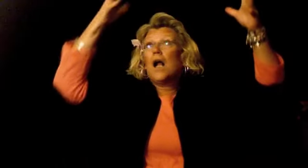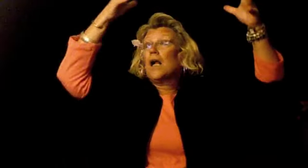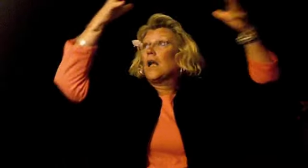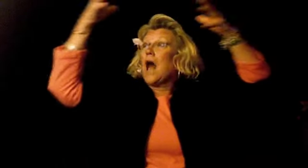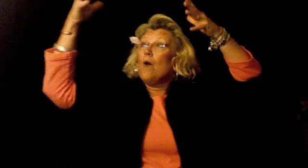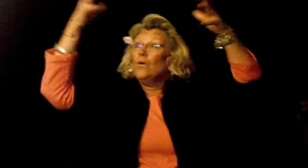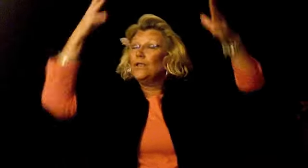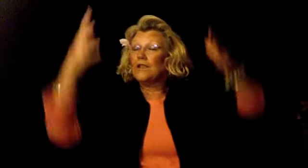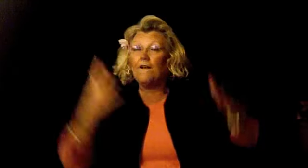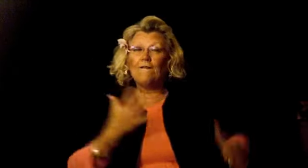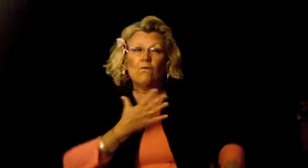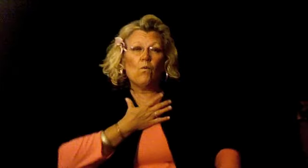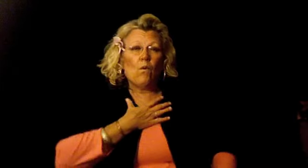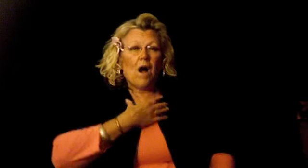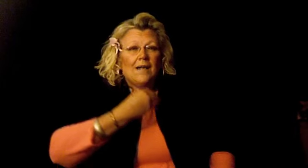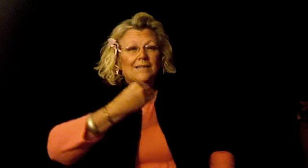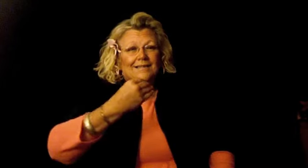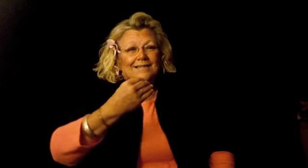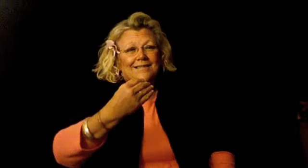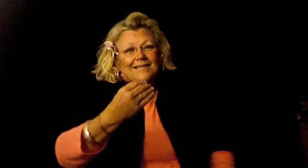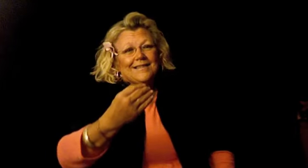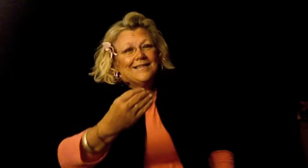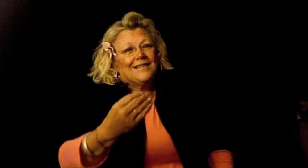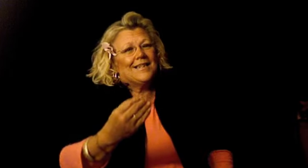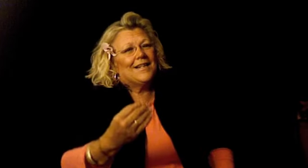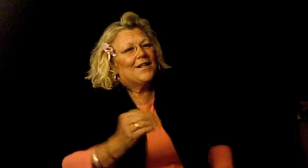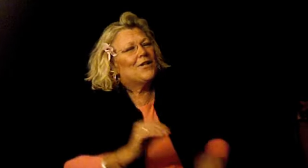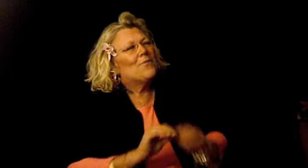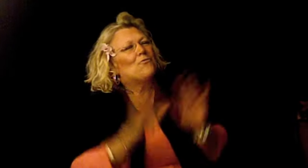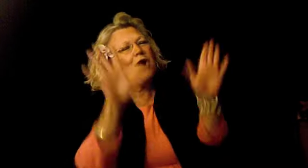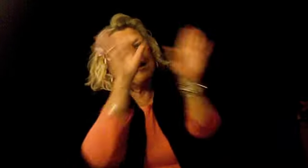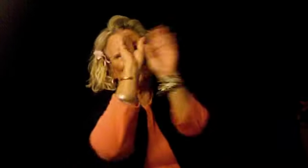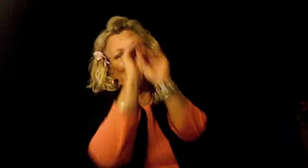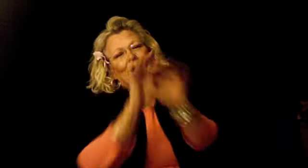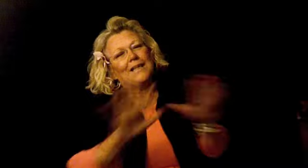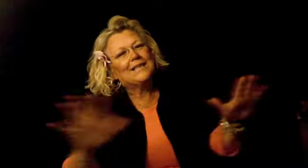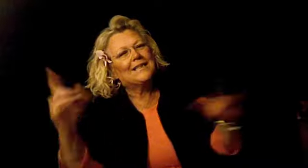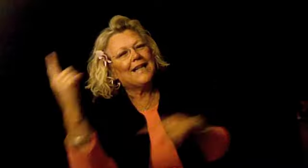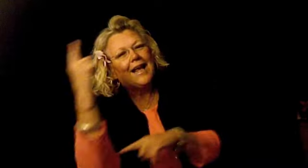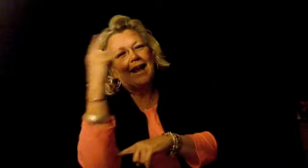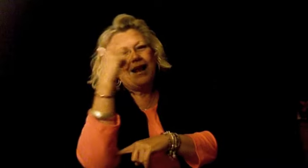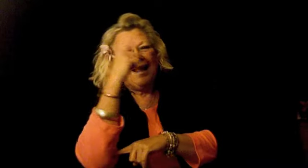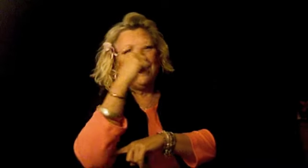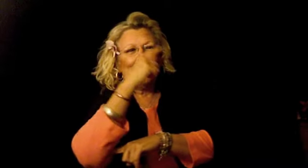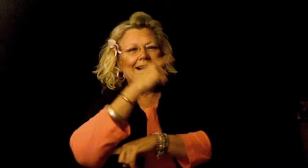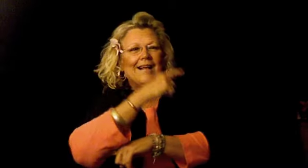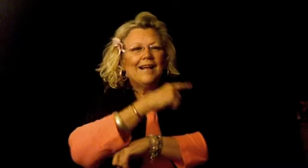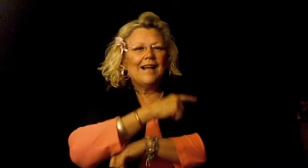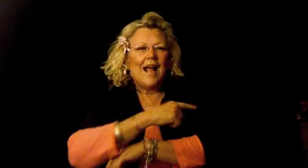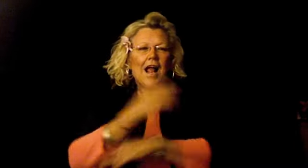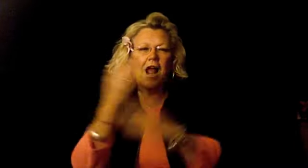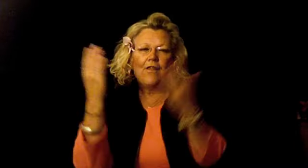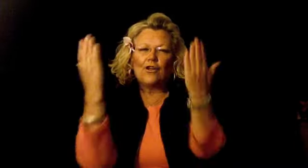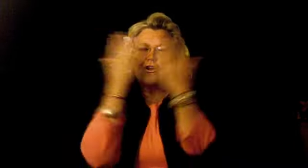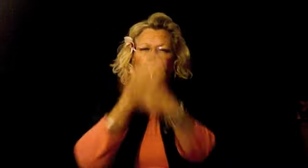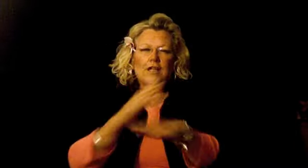and clouds of white, the bright blessed day, the dark sacred